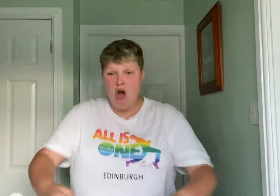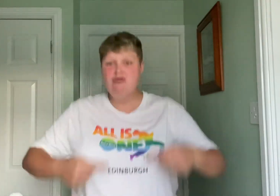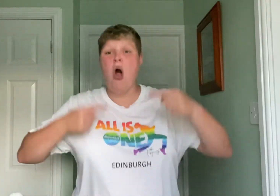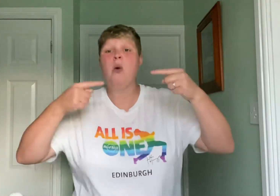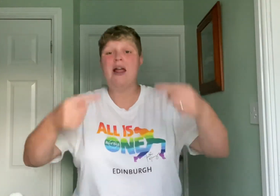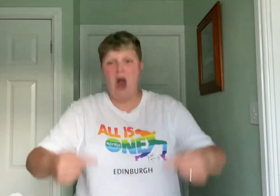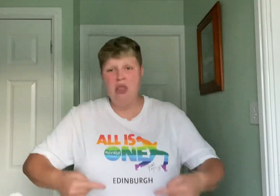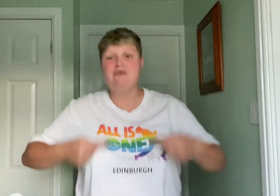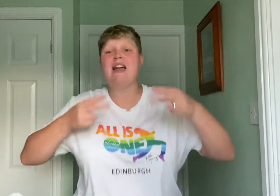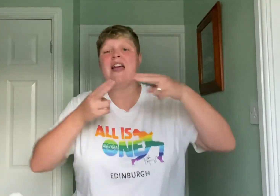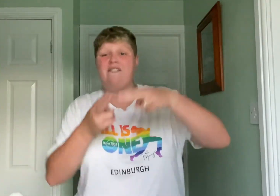We'll be right back.